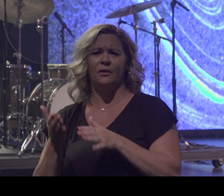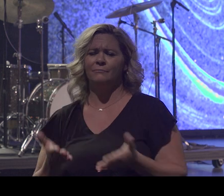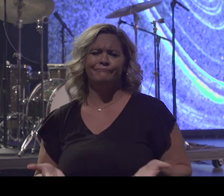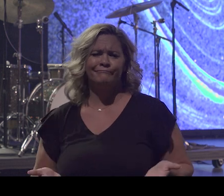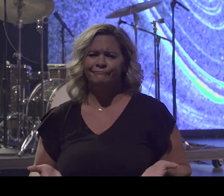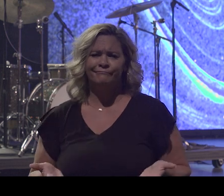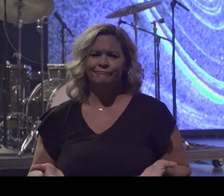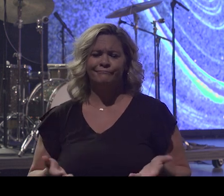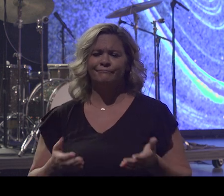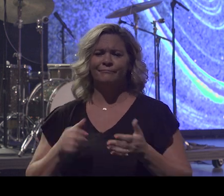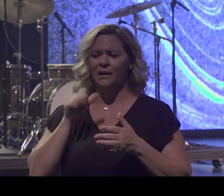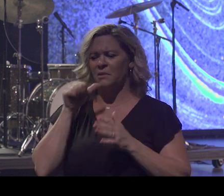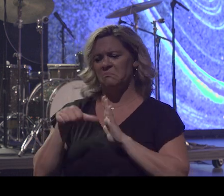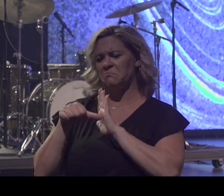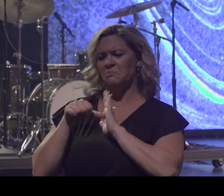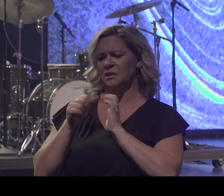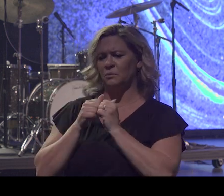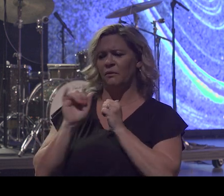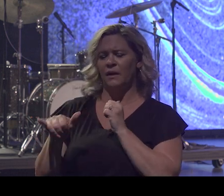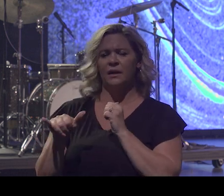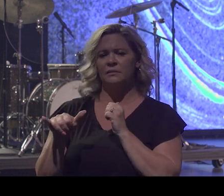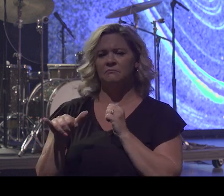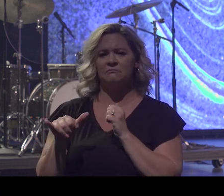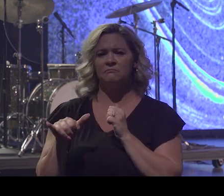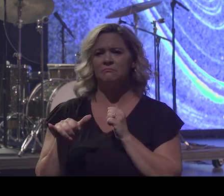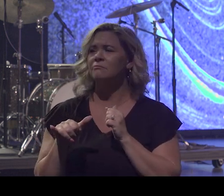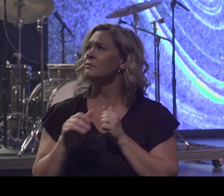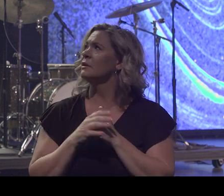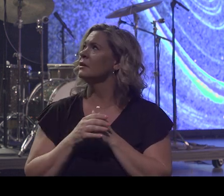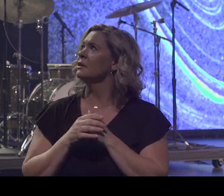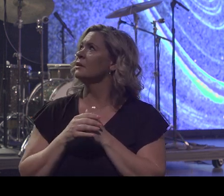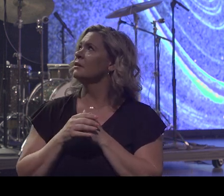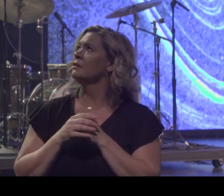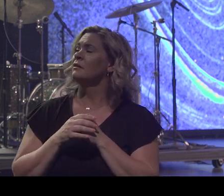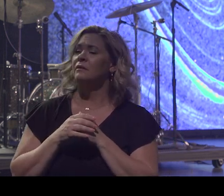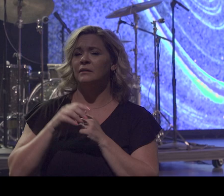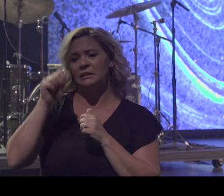like, I'm not impressed with that. I used to come in her house with a hat on. She's like, boy, you better take that hat off before I knock it off your head.